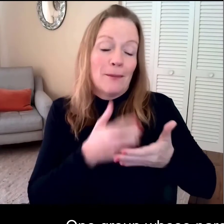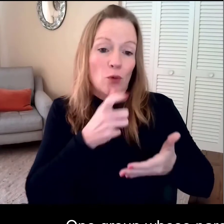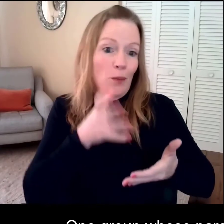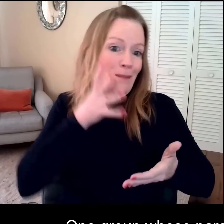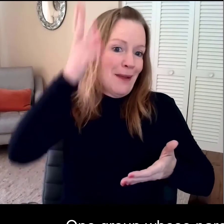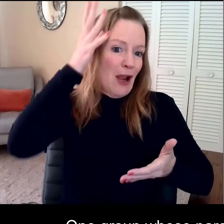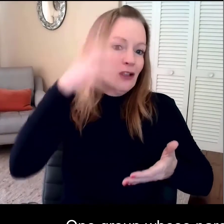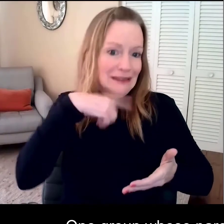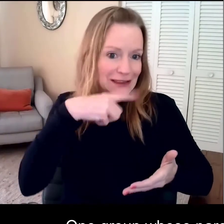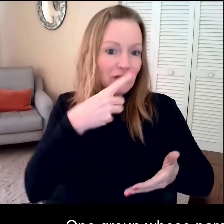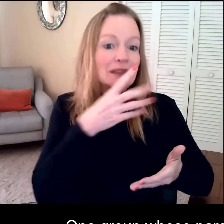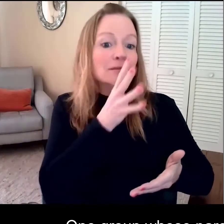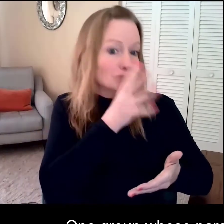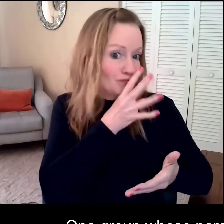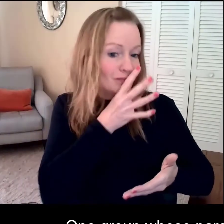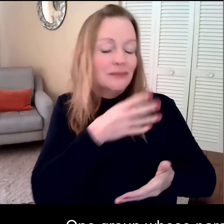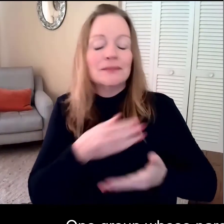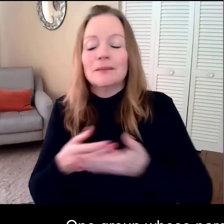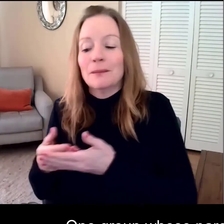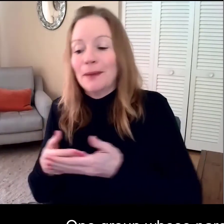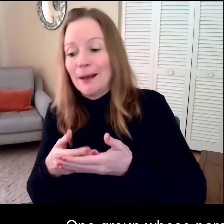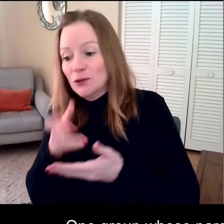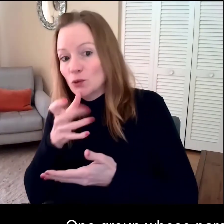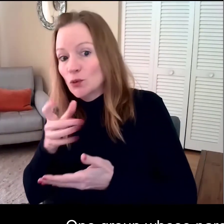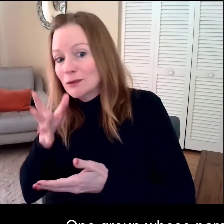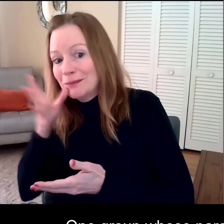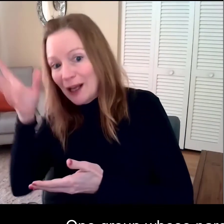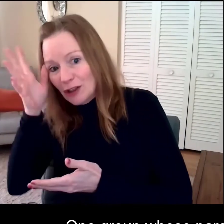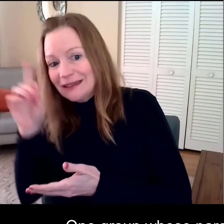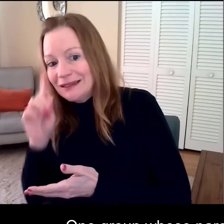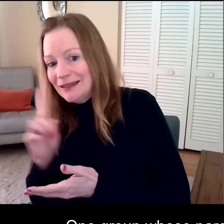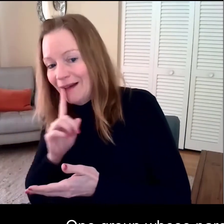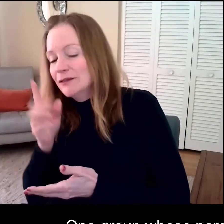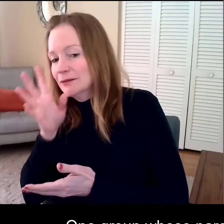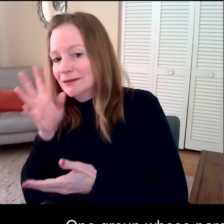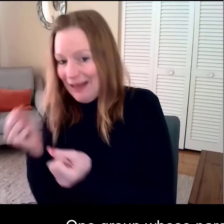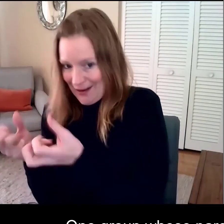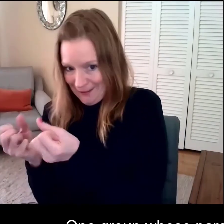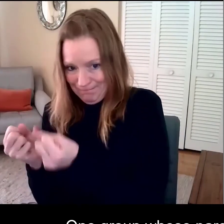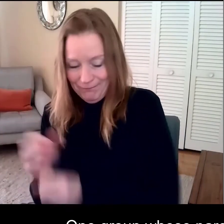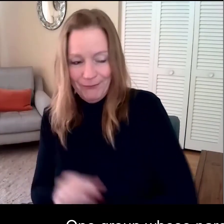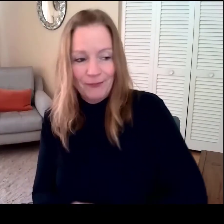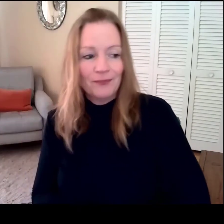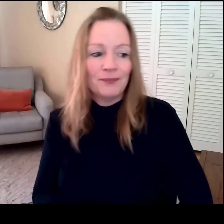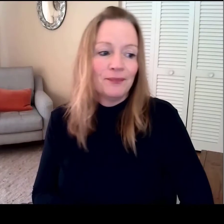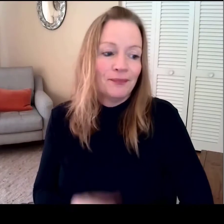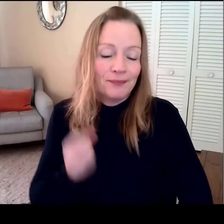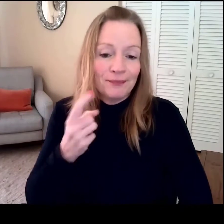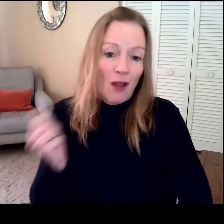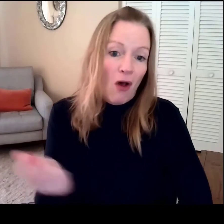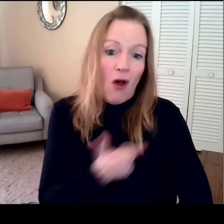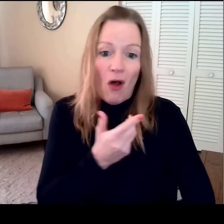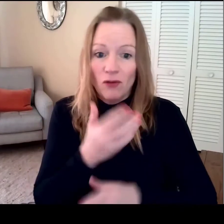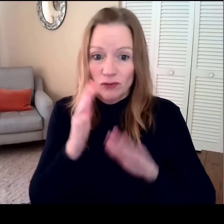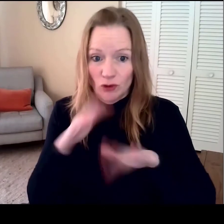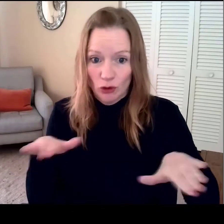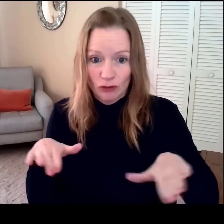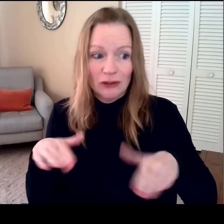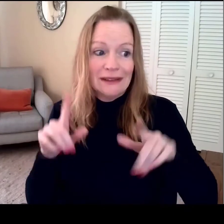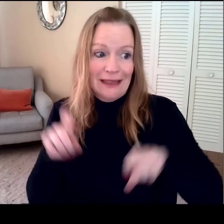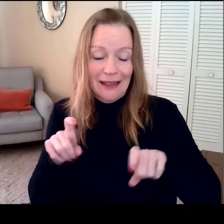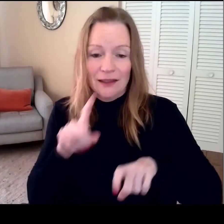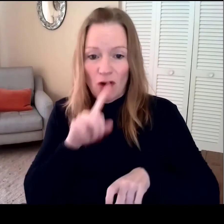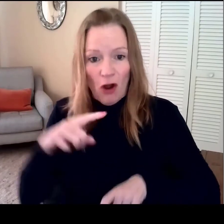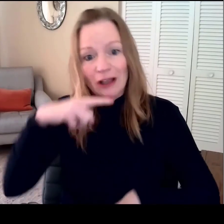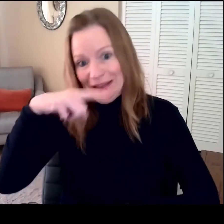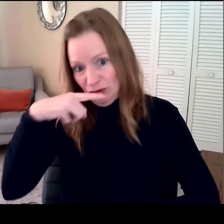One group whose parents are hearing and speak and the others whose parents are deaf and you sign. All participants